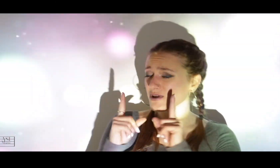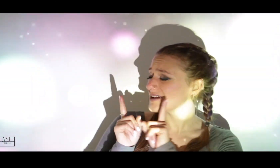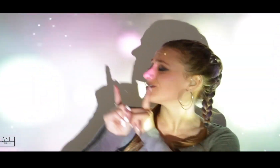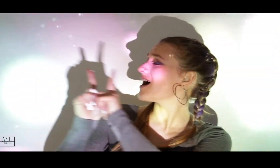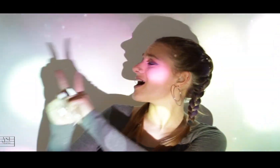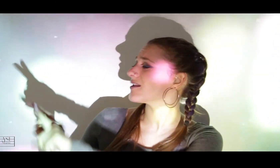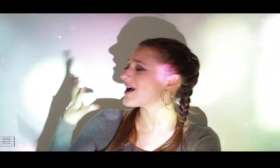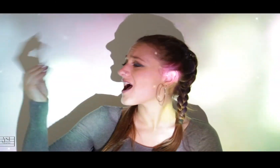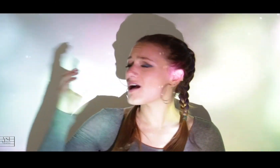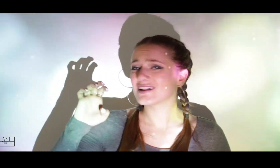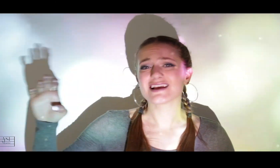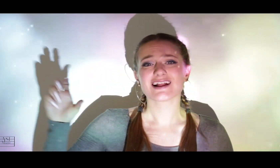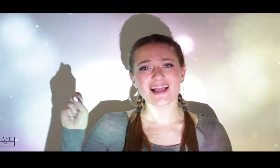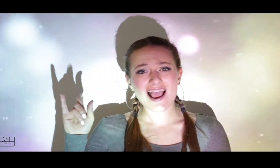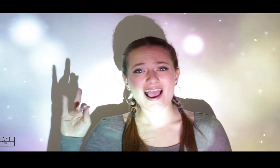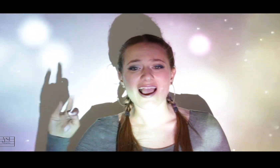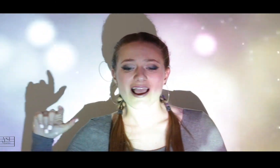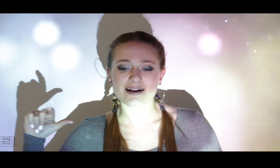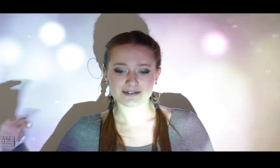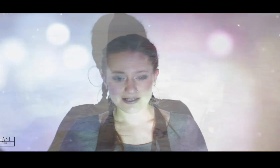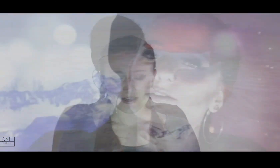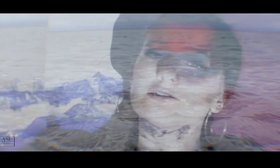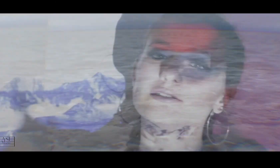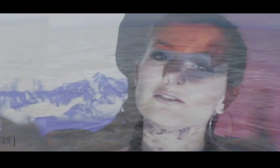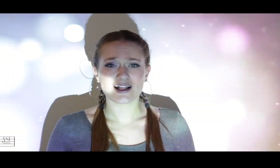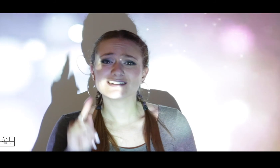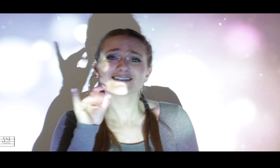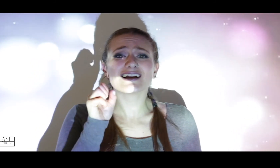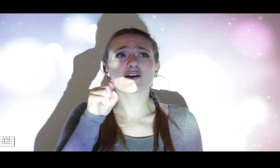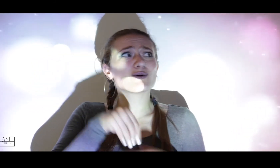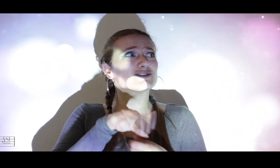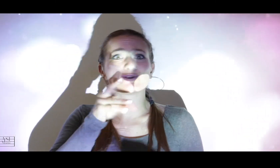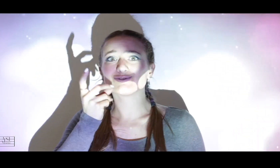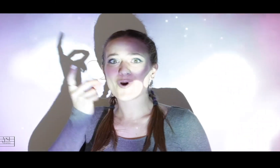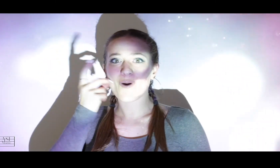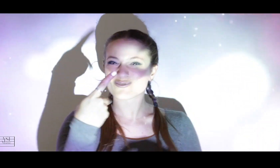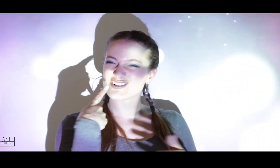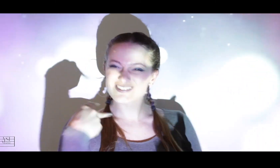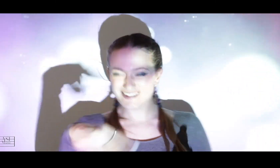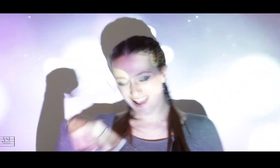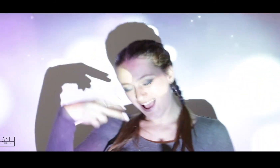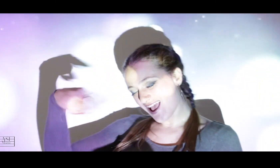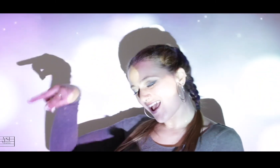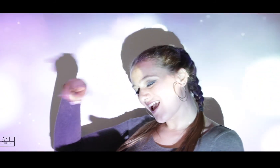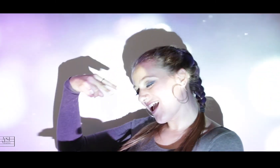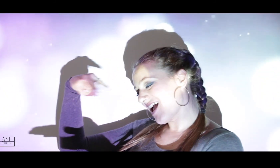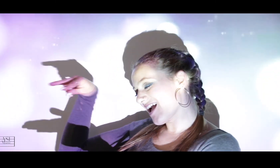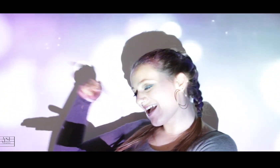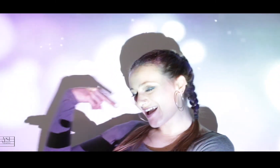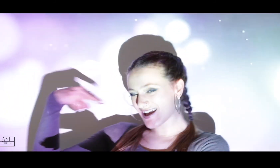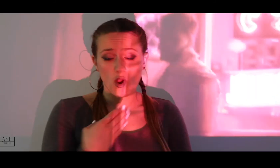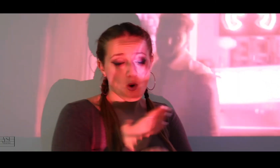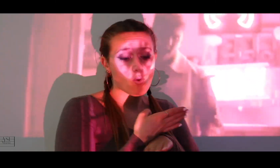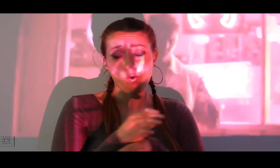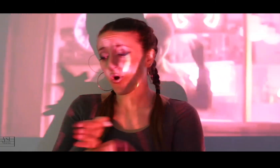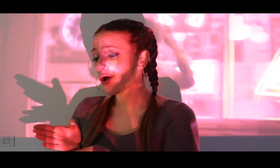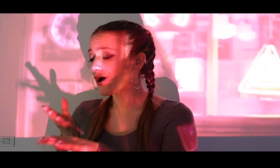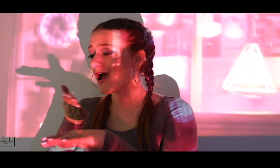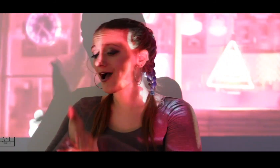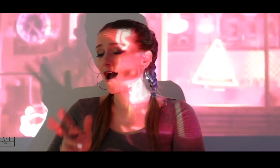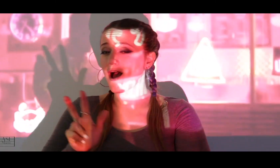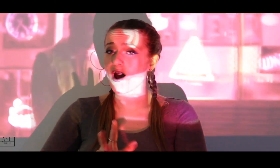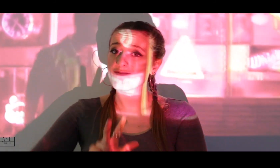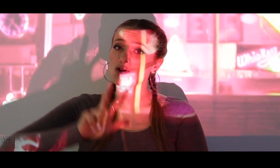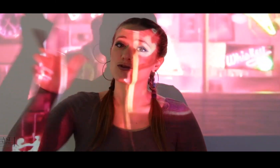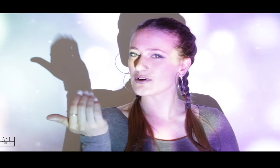I'm running with you round each lesson Tito's in your dorm, we're dancing It's quarter,